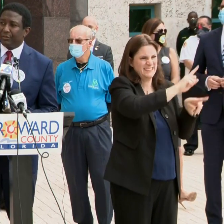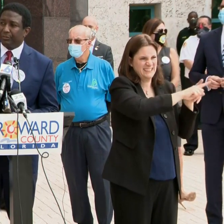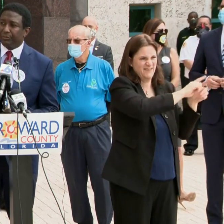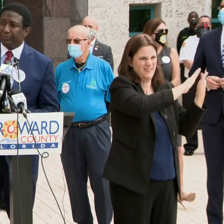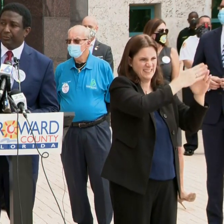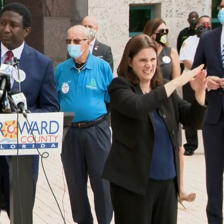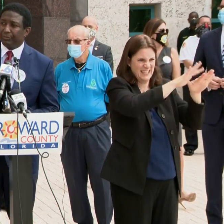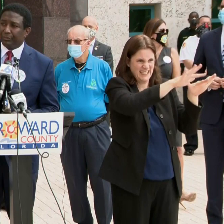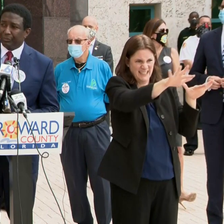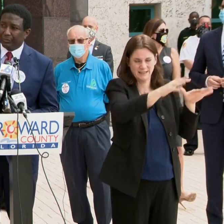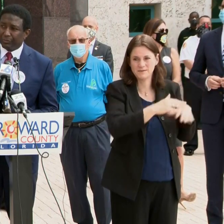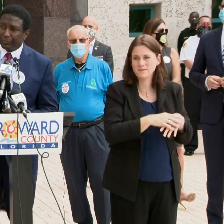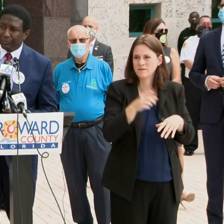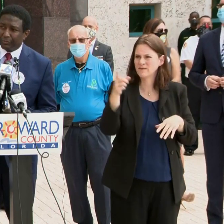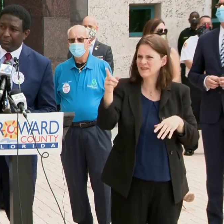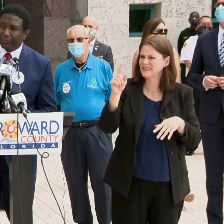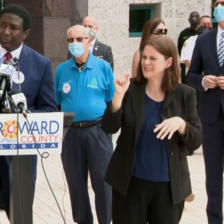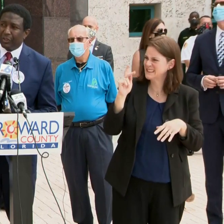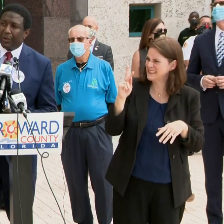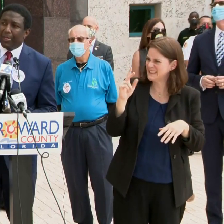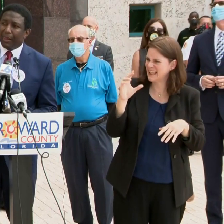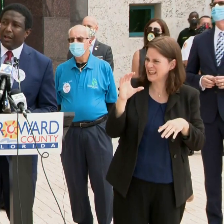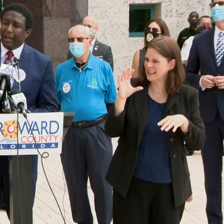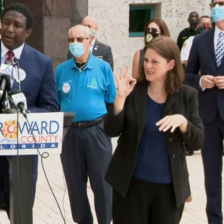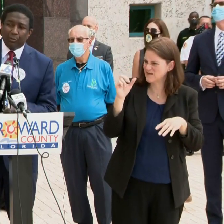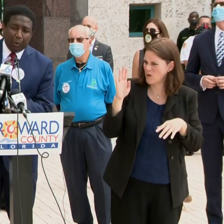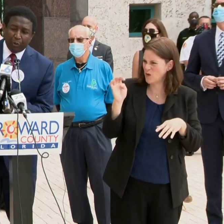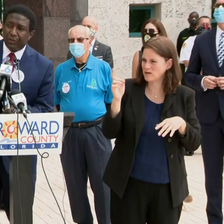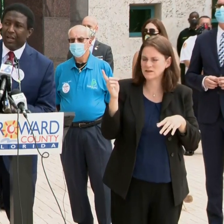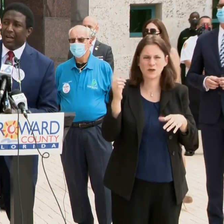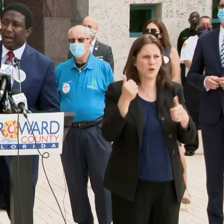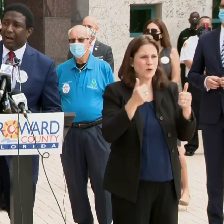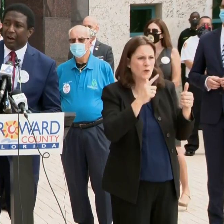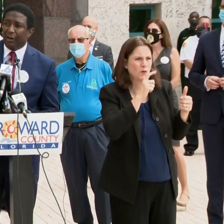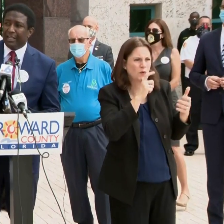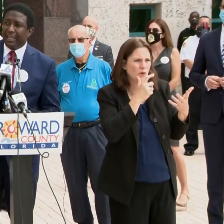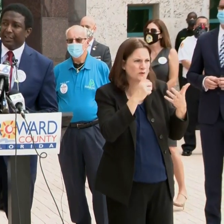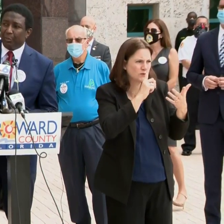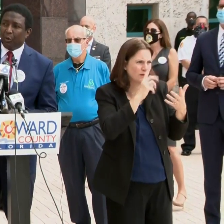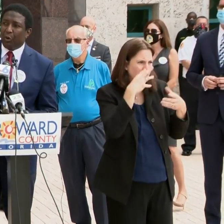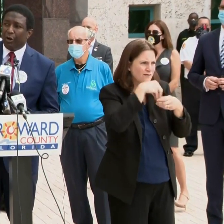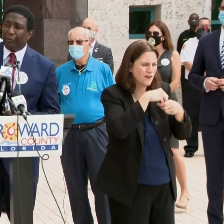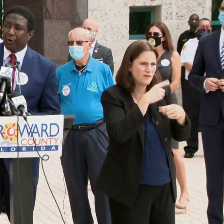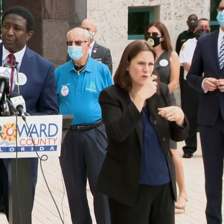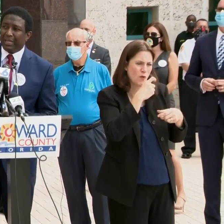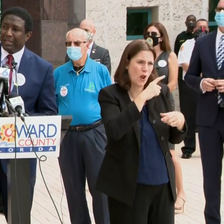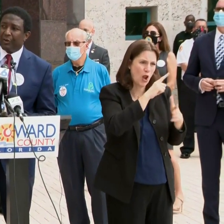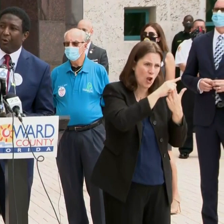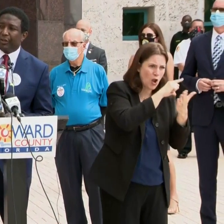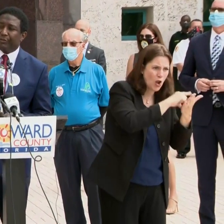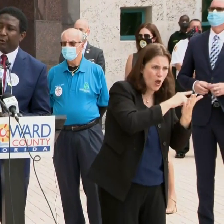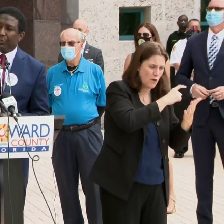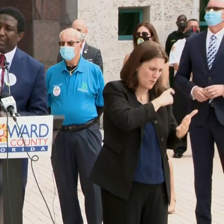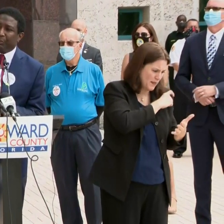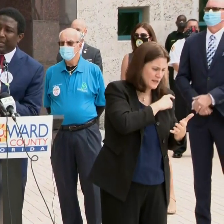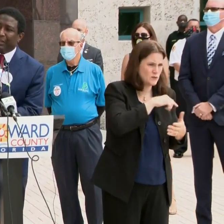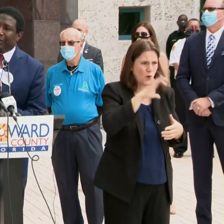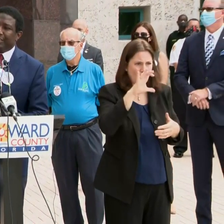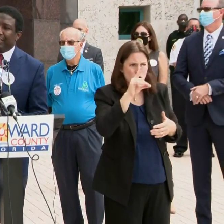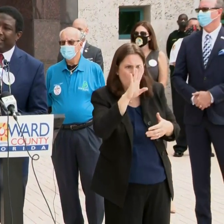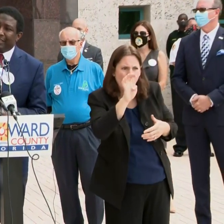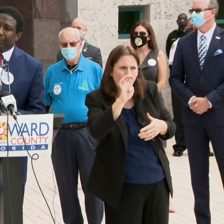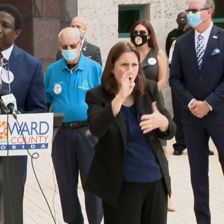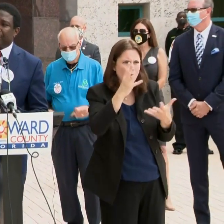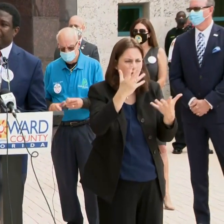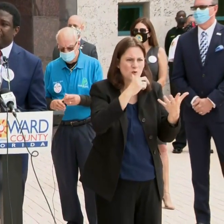issues. Is there a path of law enforcement and code enforcement? Both are engaged, both law enforcement and code enforcement, depending